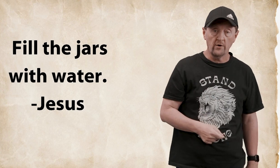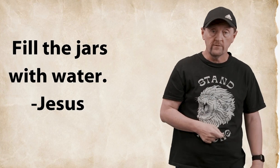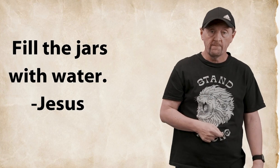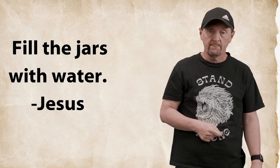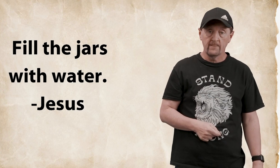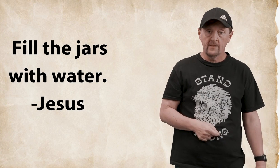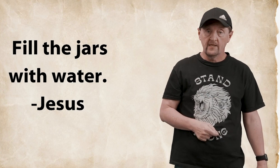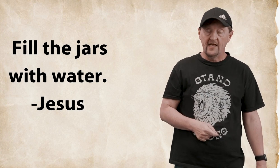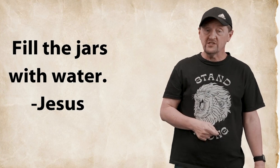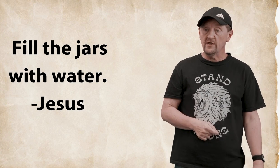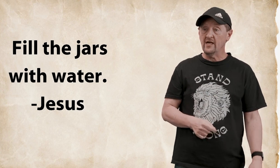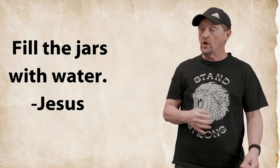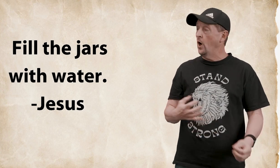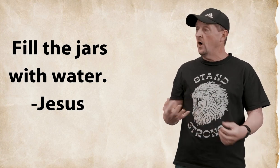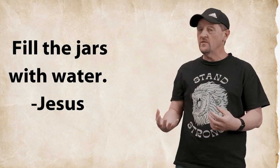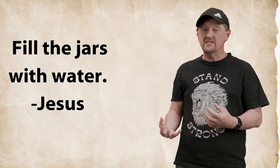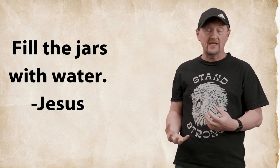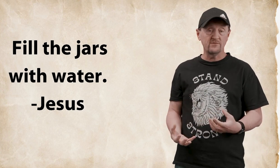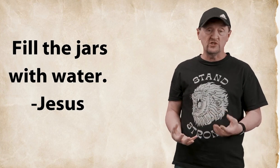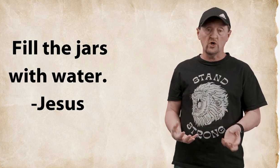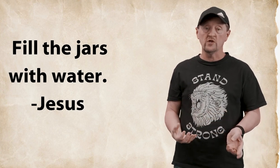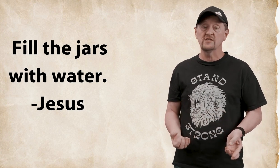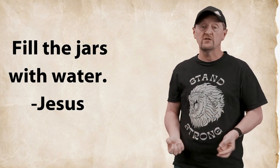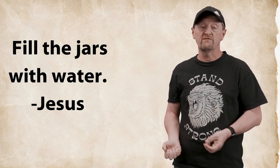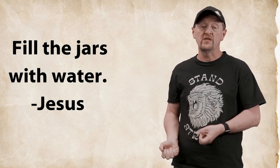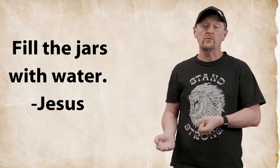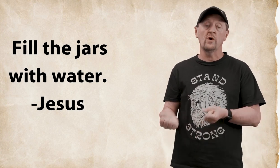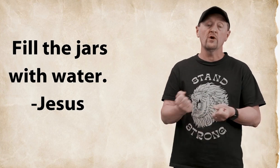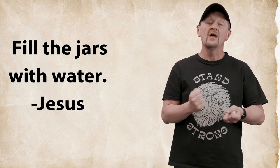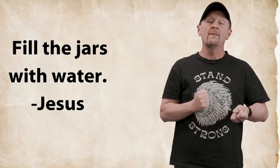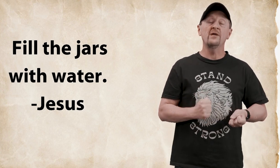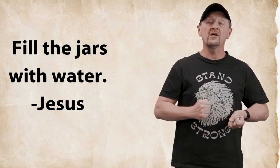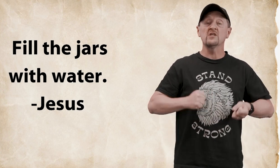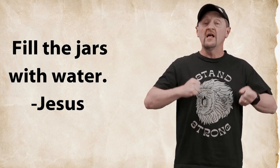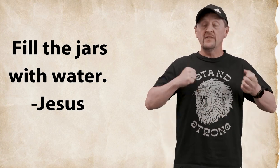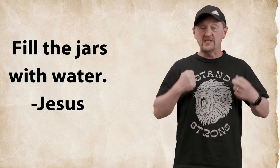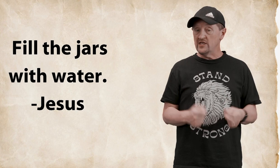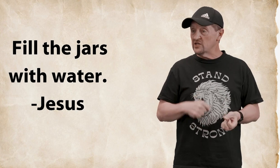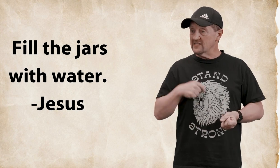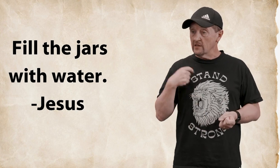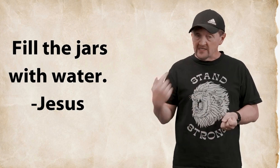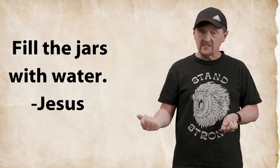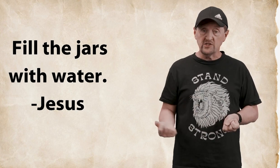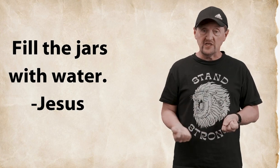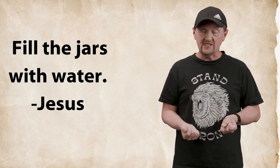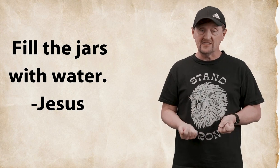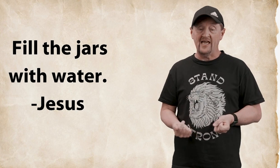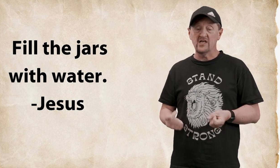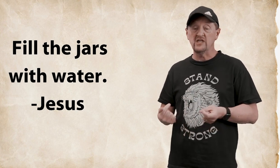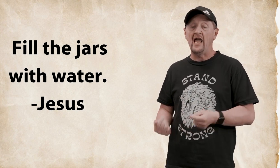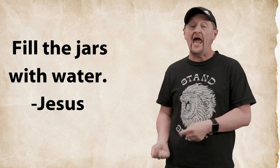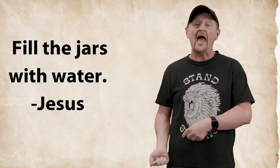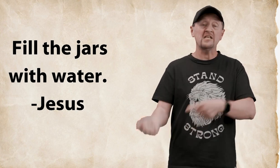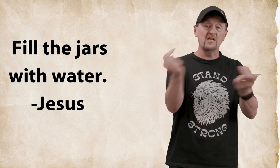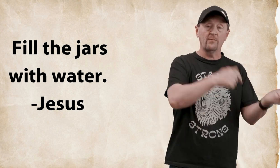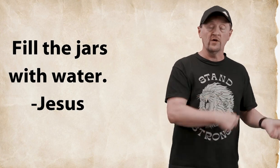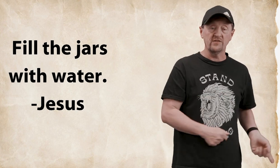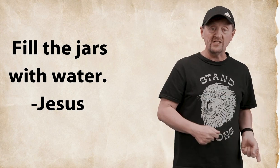and so they got all these empty jars and they started filling with water because they didn't just listen to Jesus they actually acted upon it they took